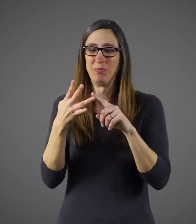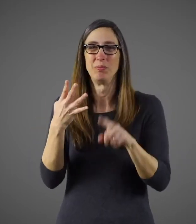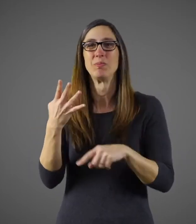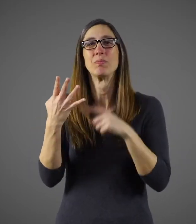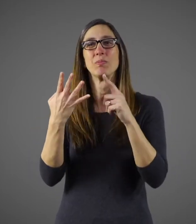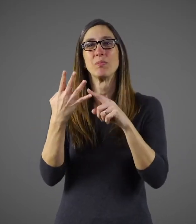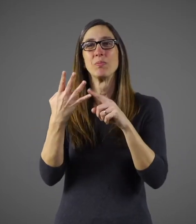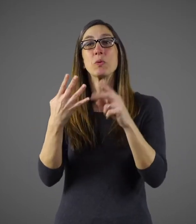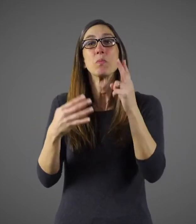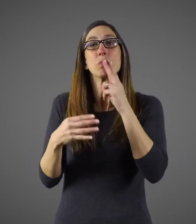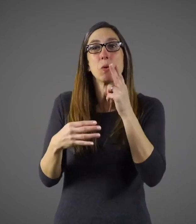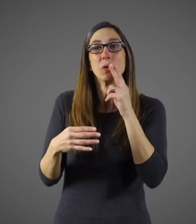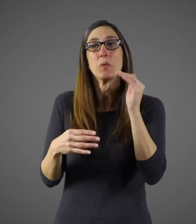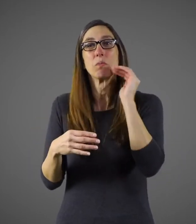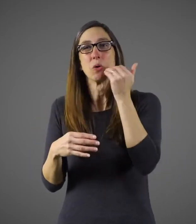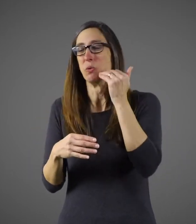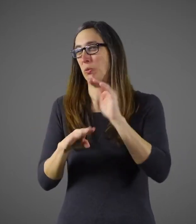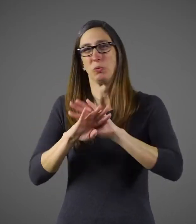And do not use tobacco products.